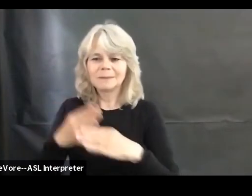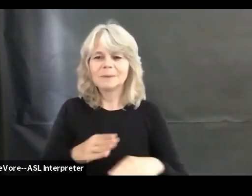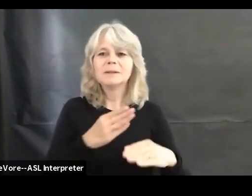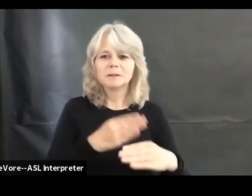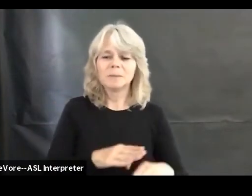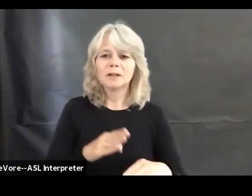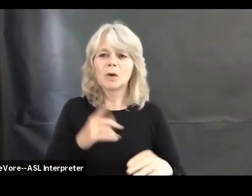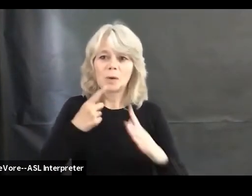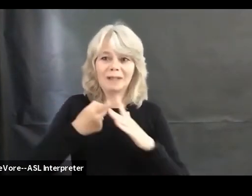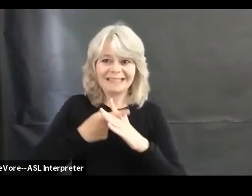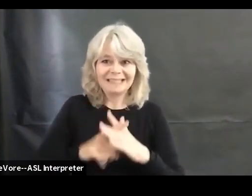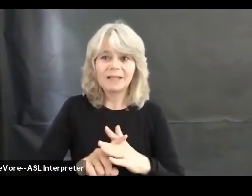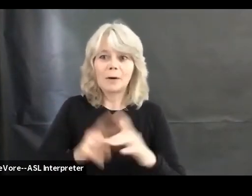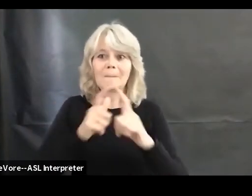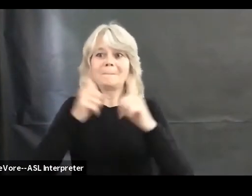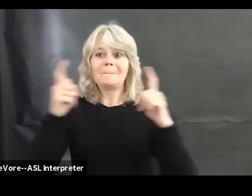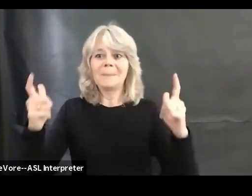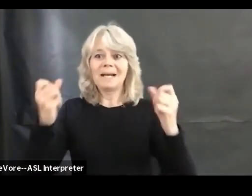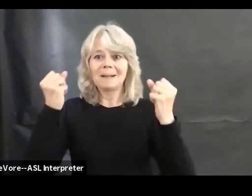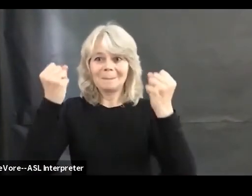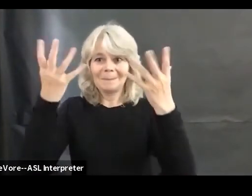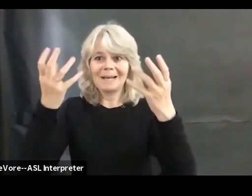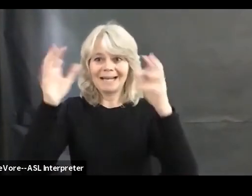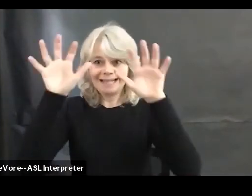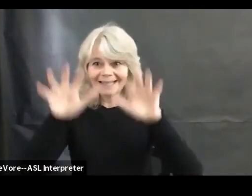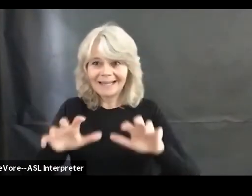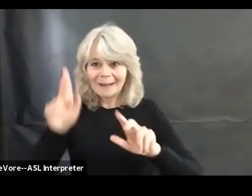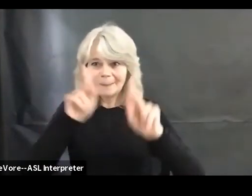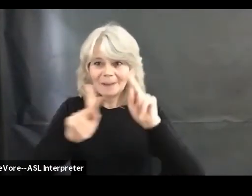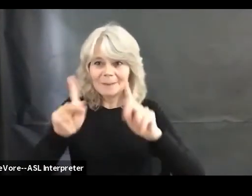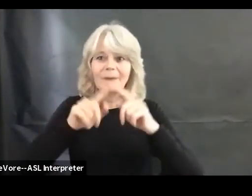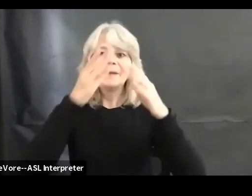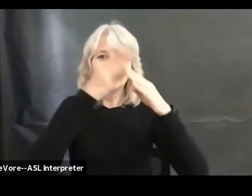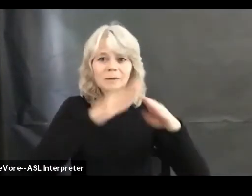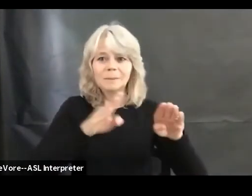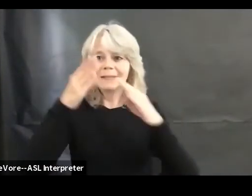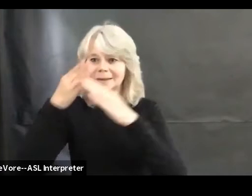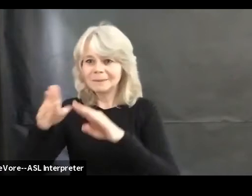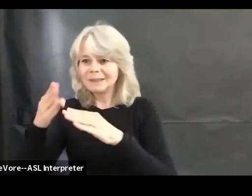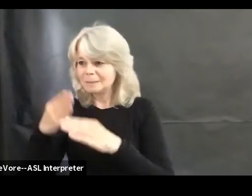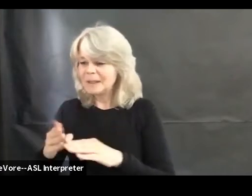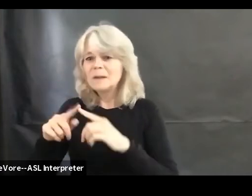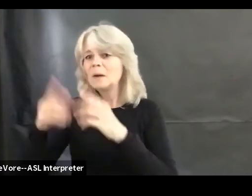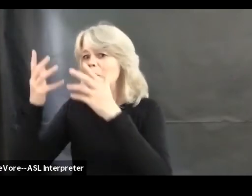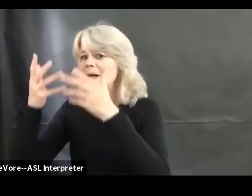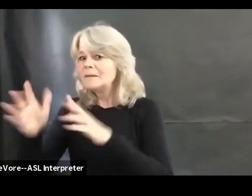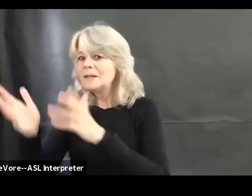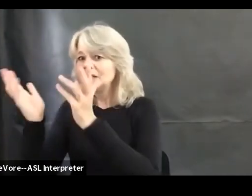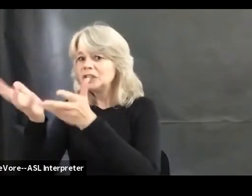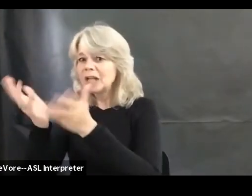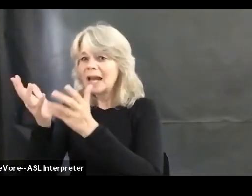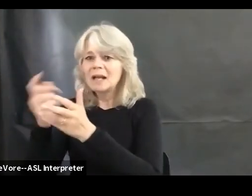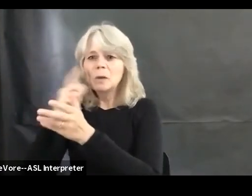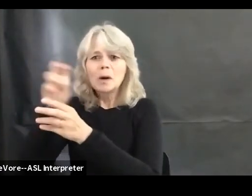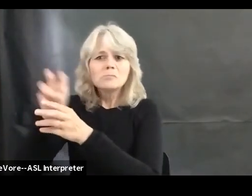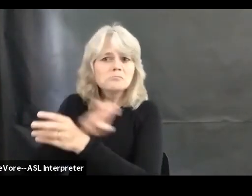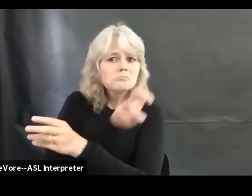other folks. And then if you're done with that conversation, you want to go back and find some other people to talk with.